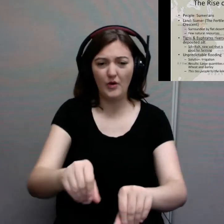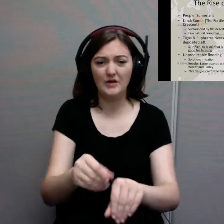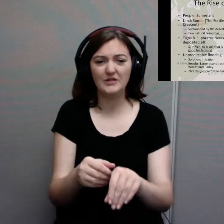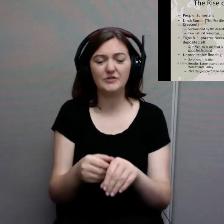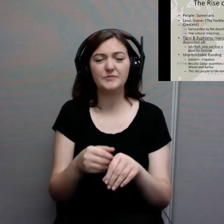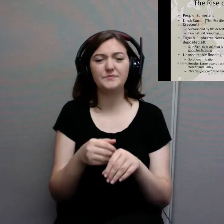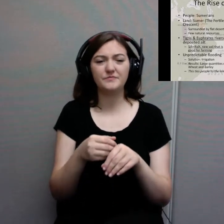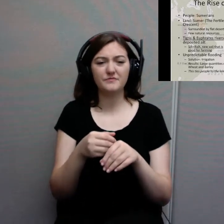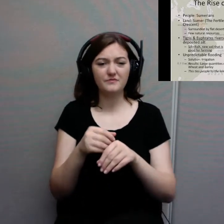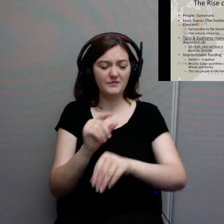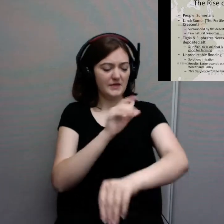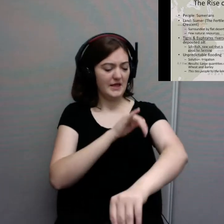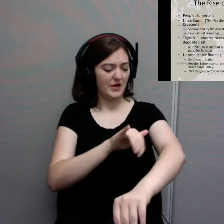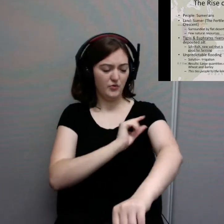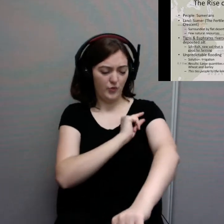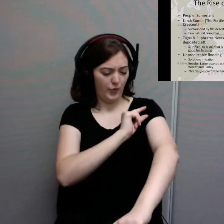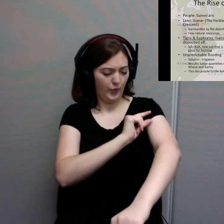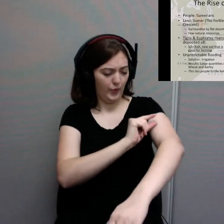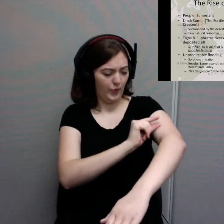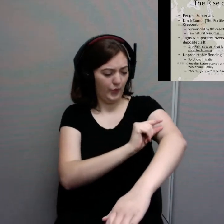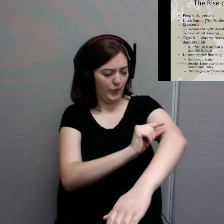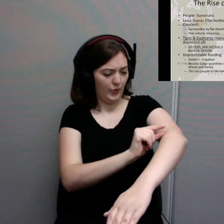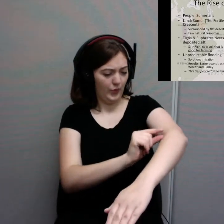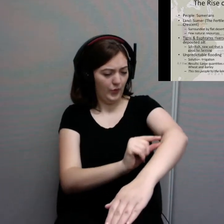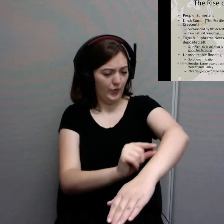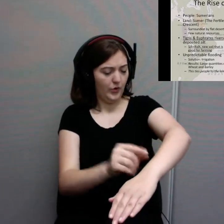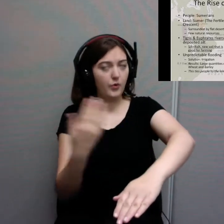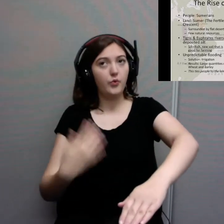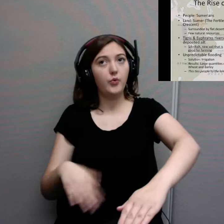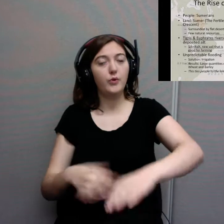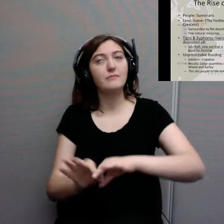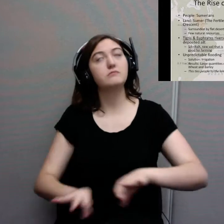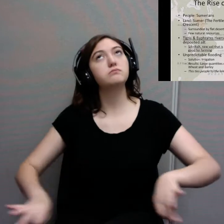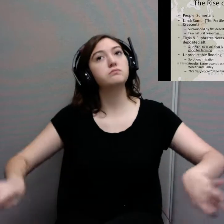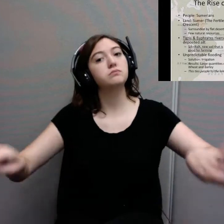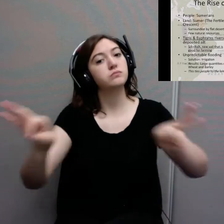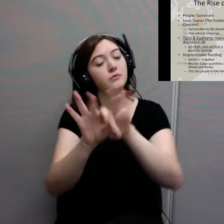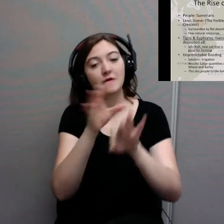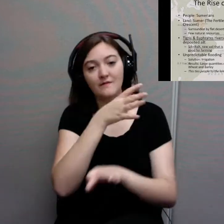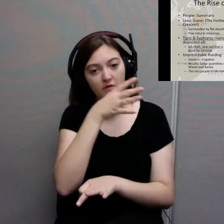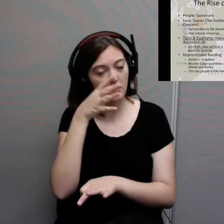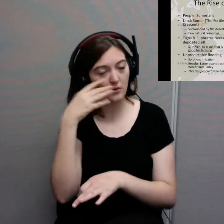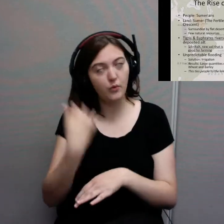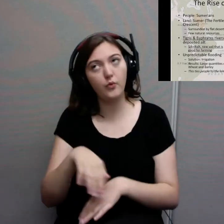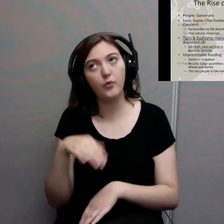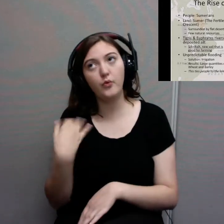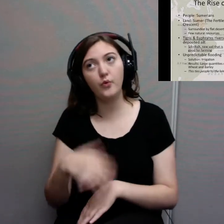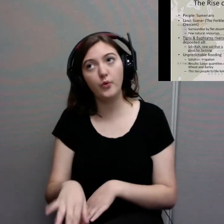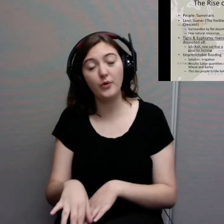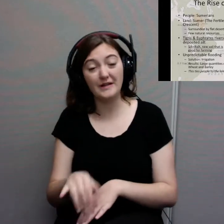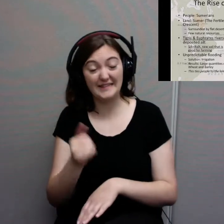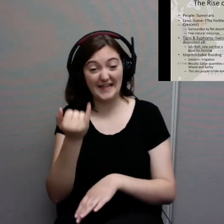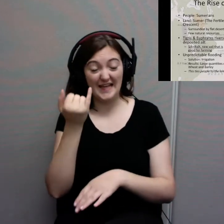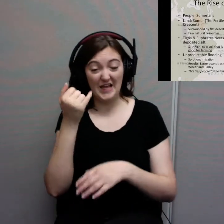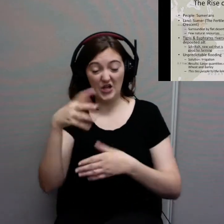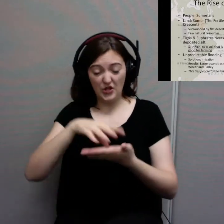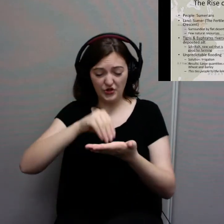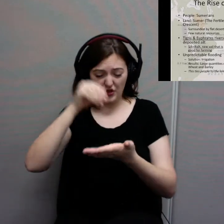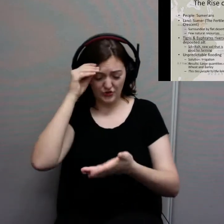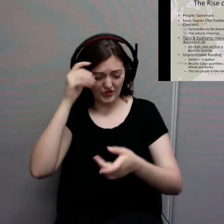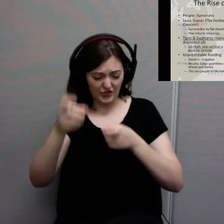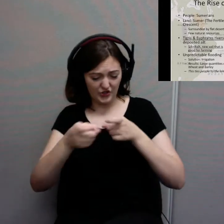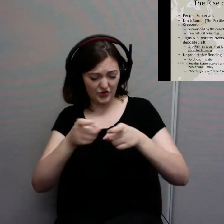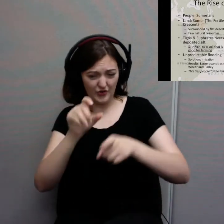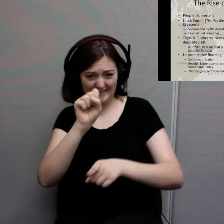really good for farming. Now, when civilizations learn to control this, because the Tigris and Euphrates were very